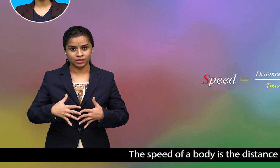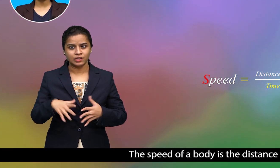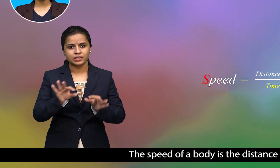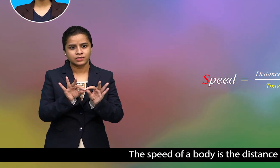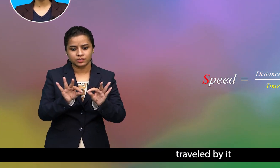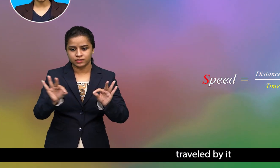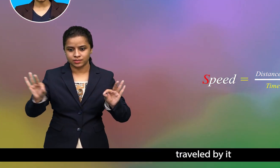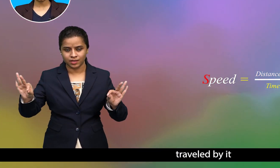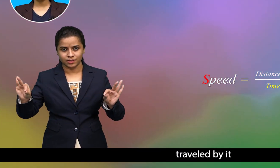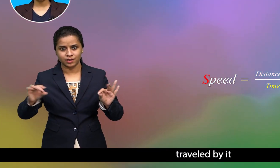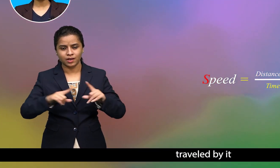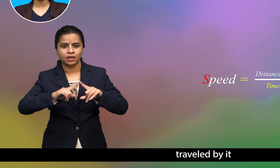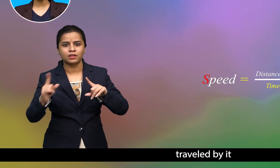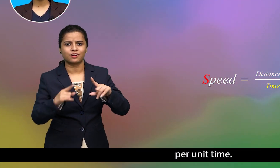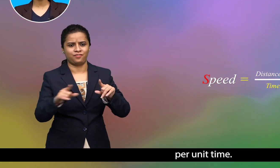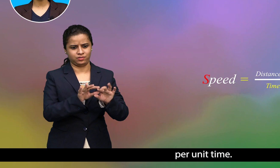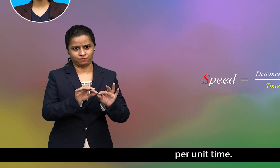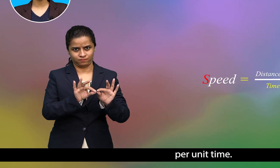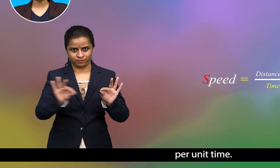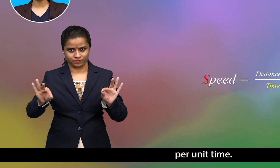distance traveled by it per unit time